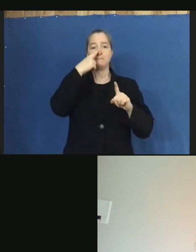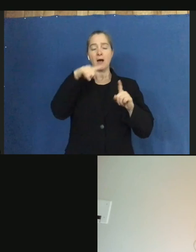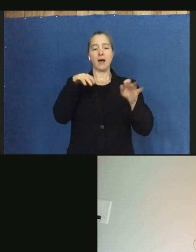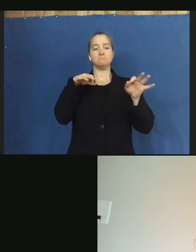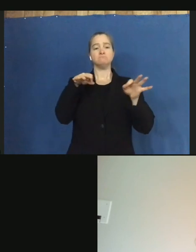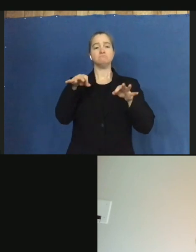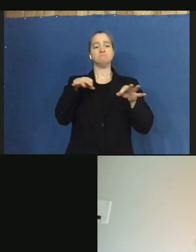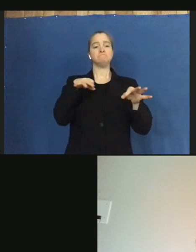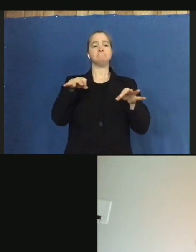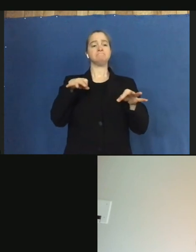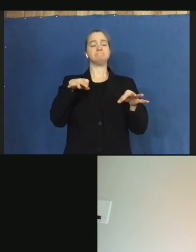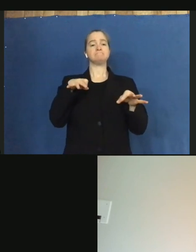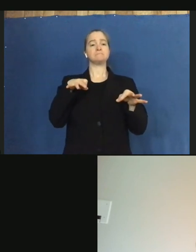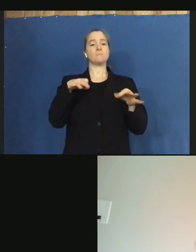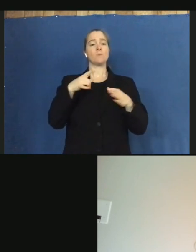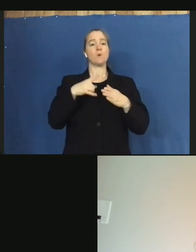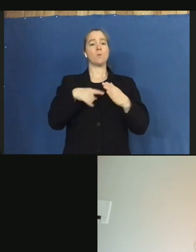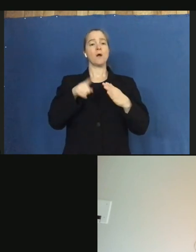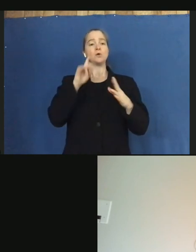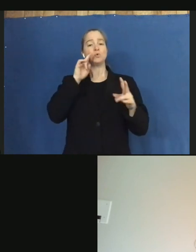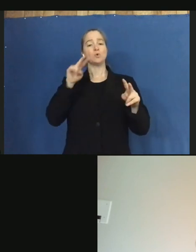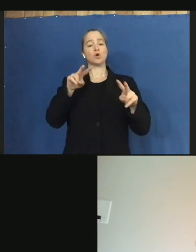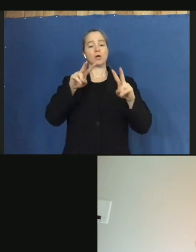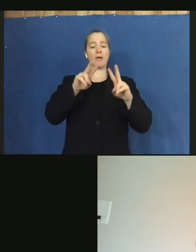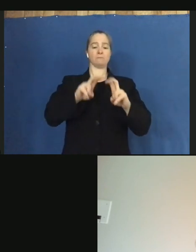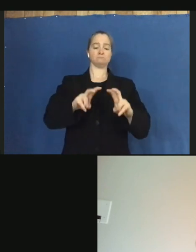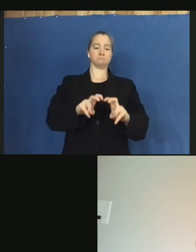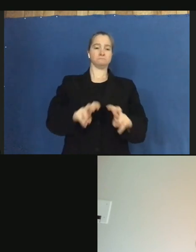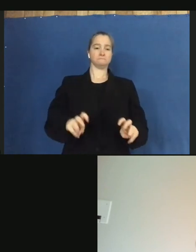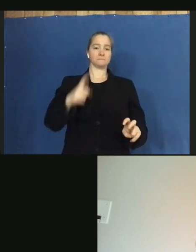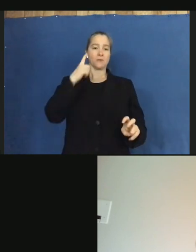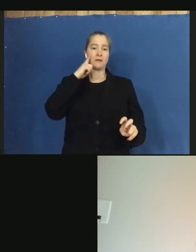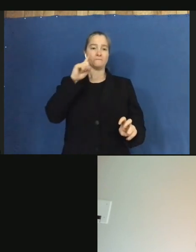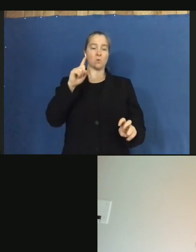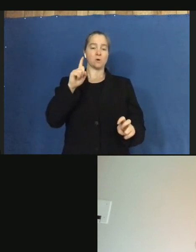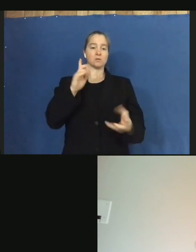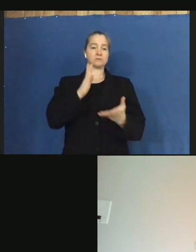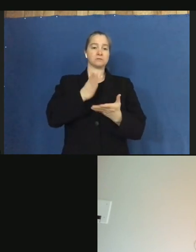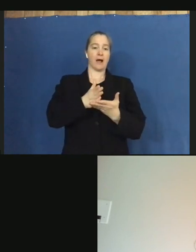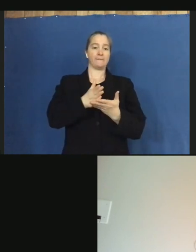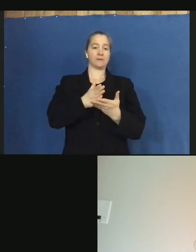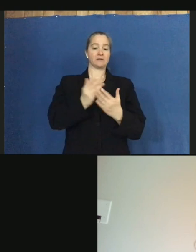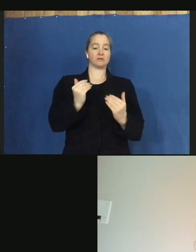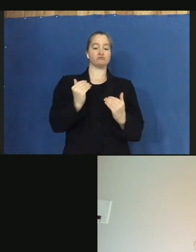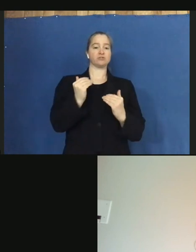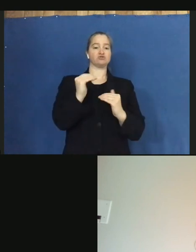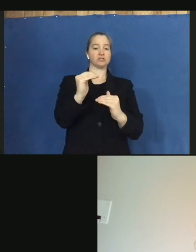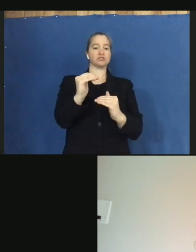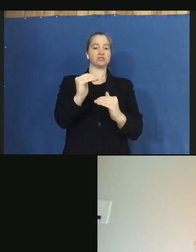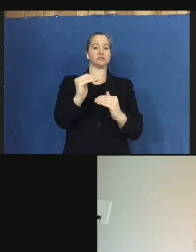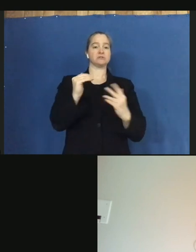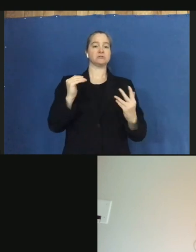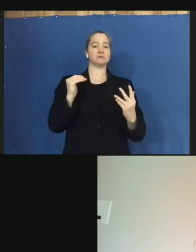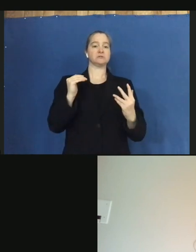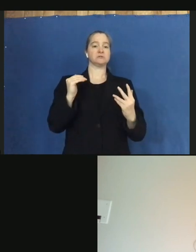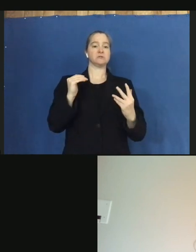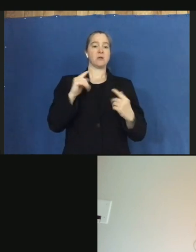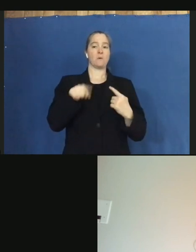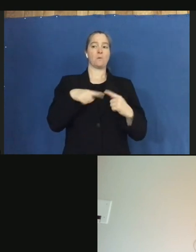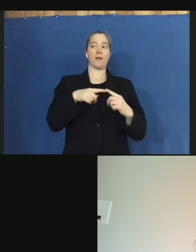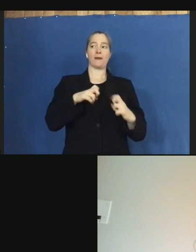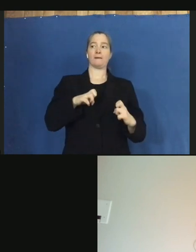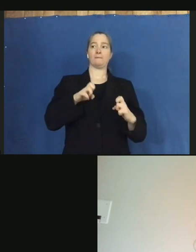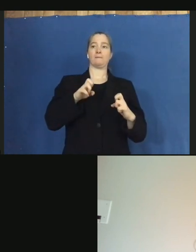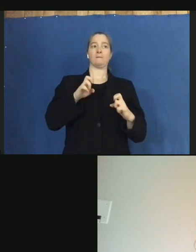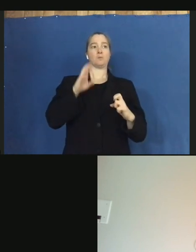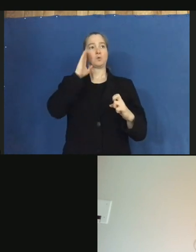what you look at as far as lifting restrictions and kind of what you're looking for to know that it's safe